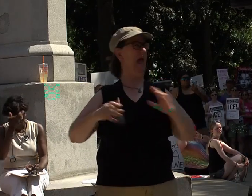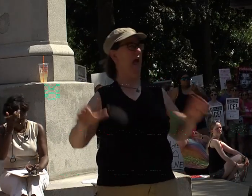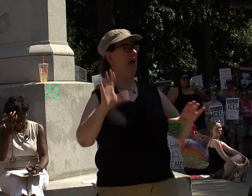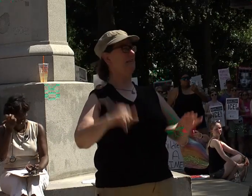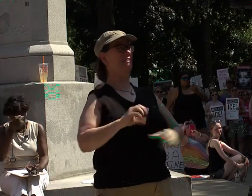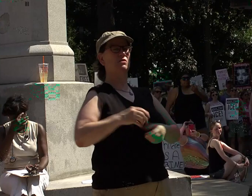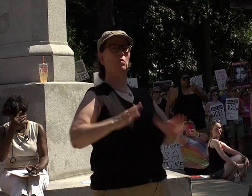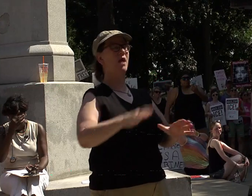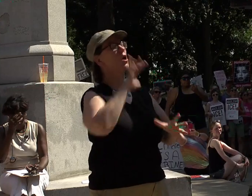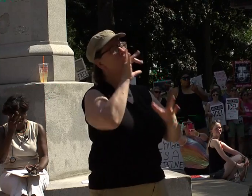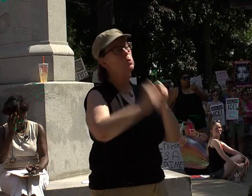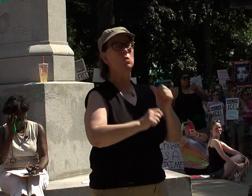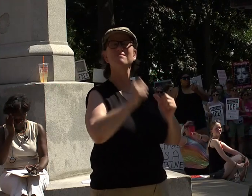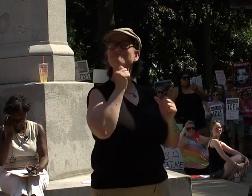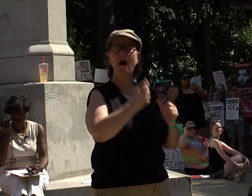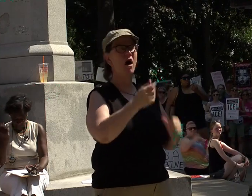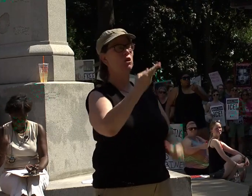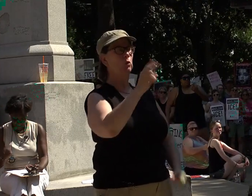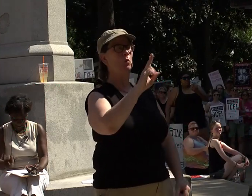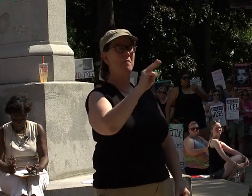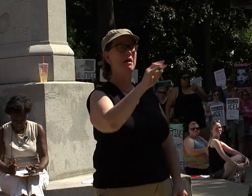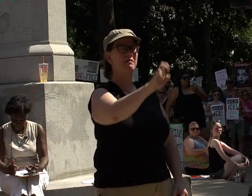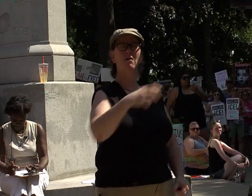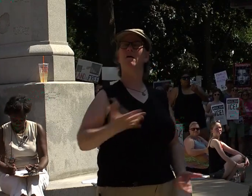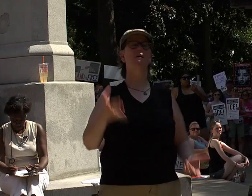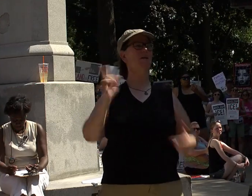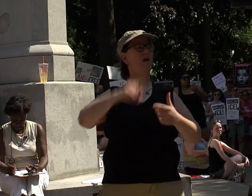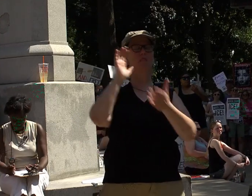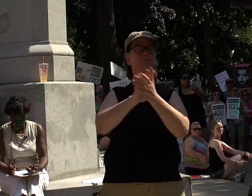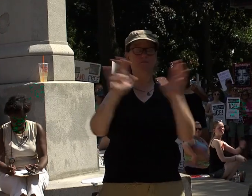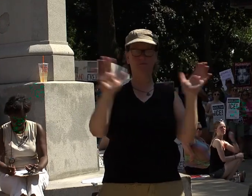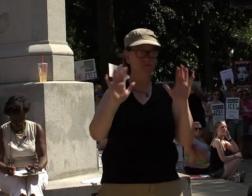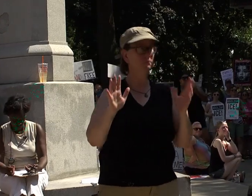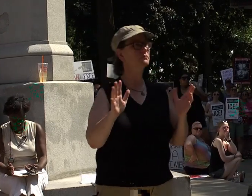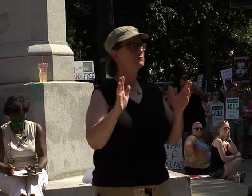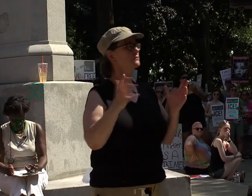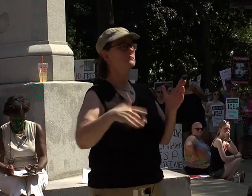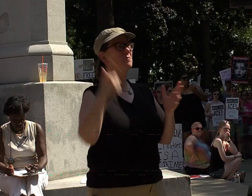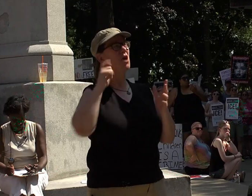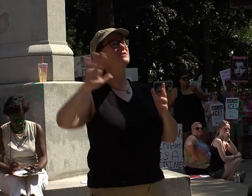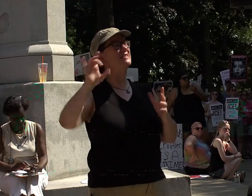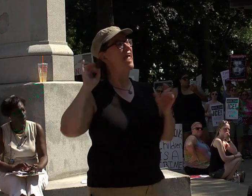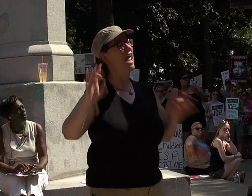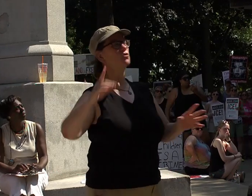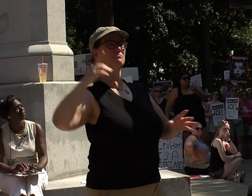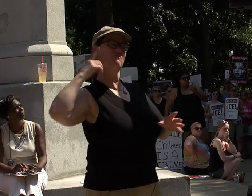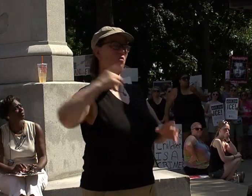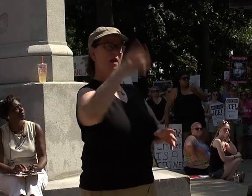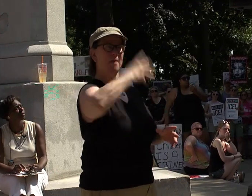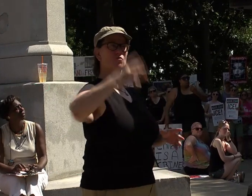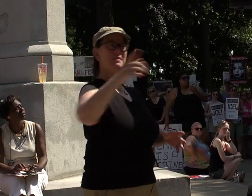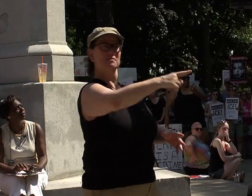fashion, carried away by the hatred he has for immigrants. Everything he is doing is unfair. He sees us as